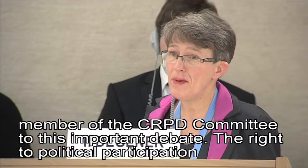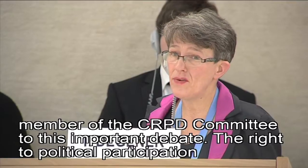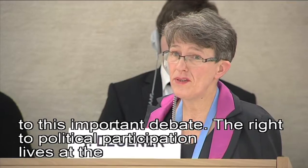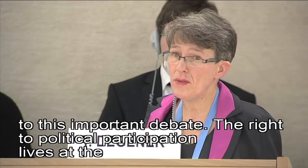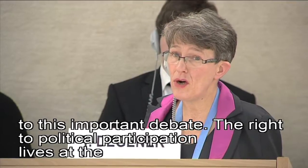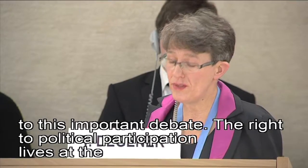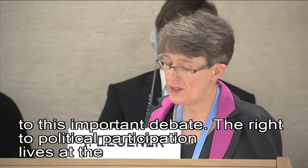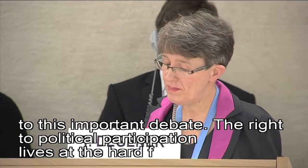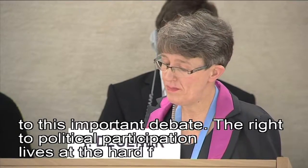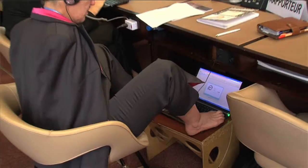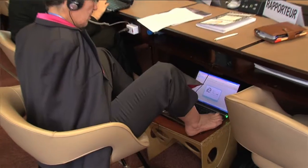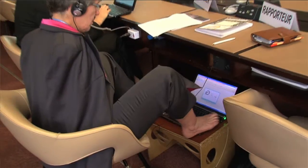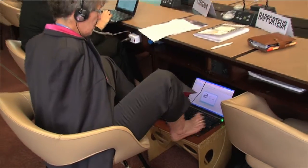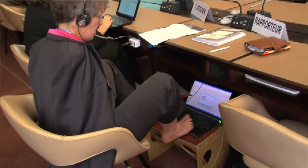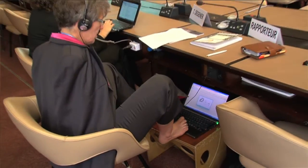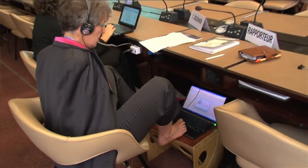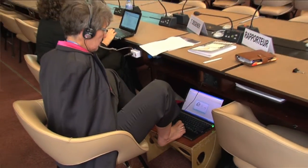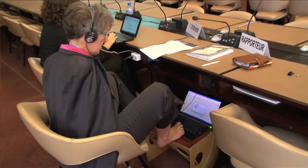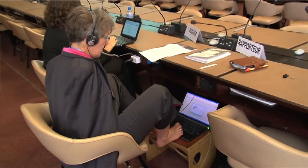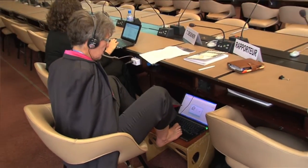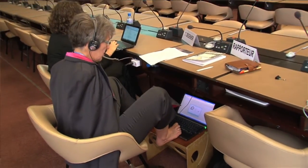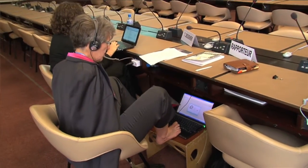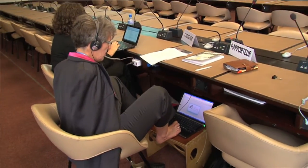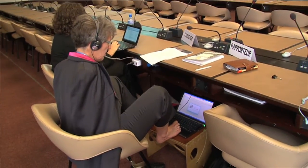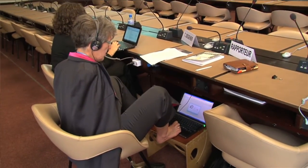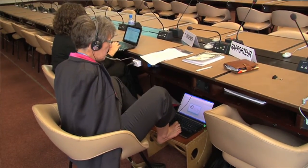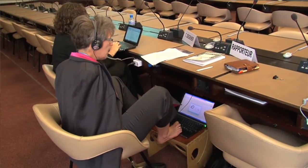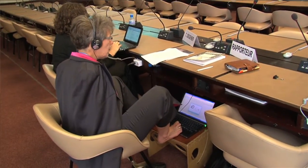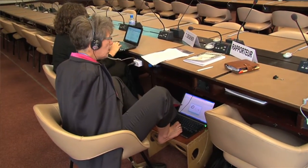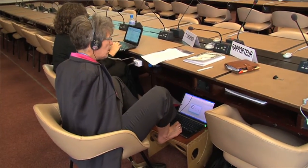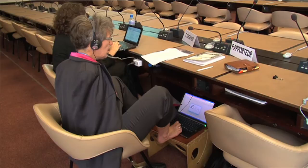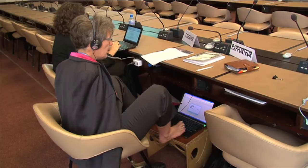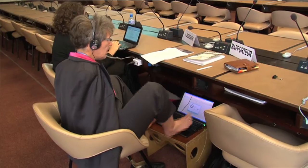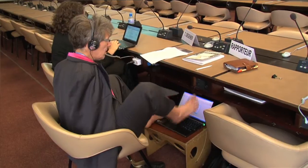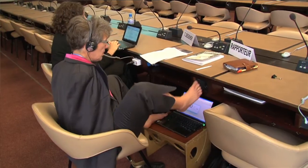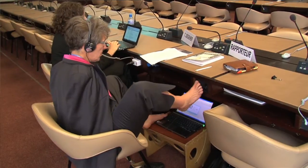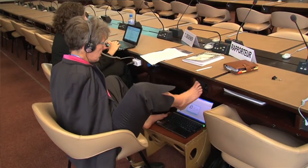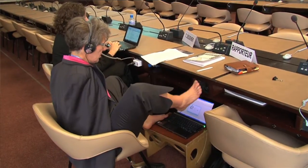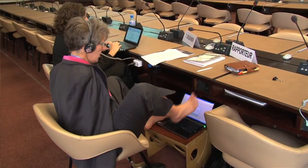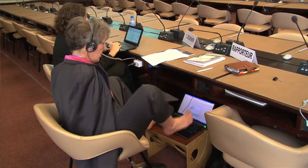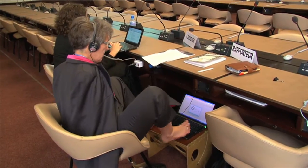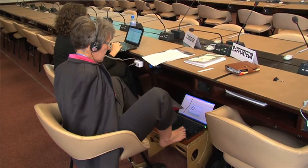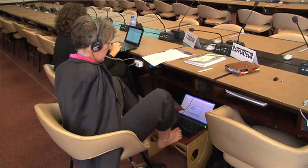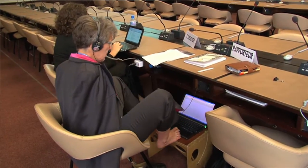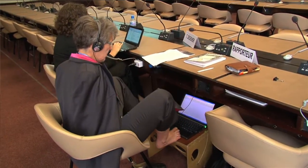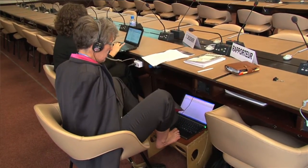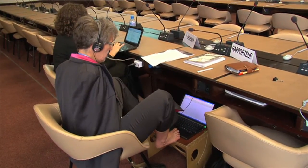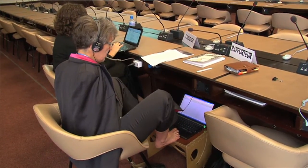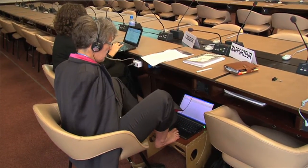democracy. It means taking part in decision making on public issues. It means true citizenship